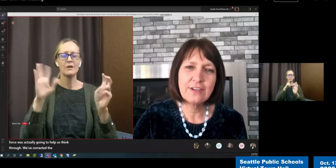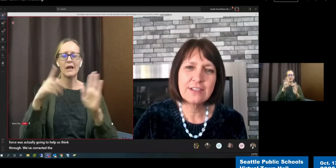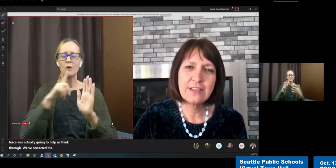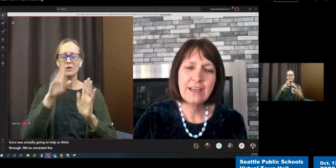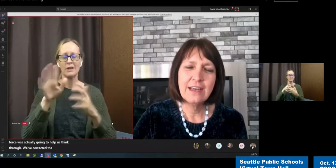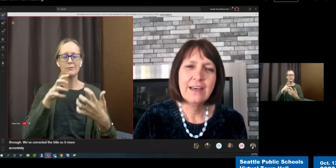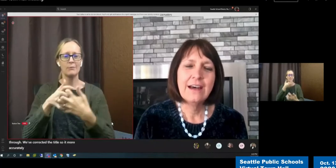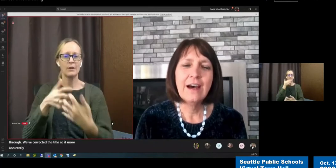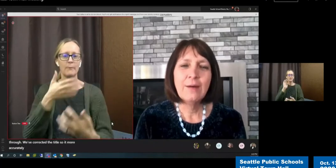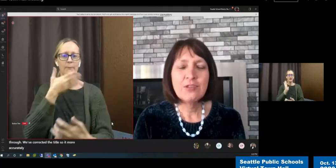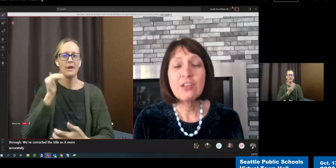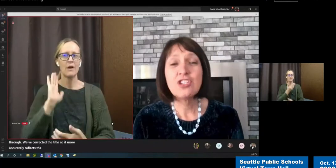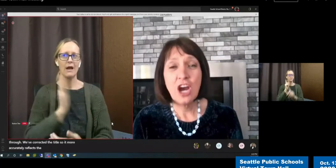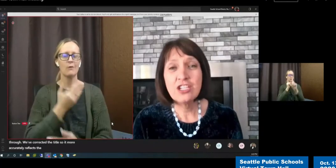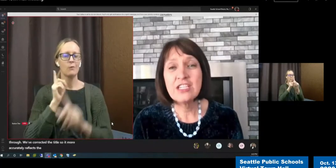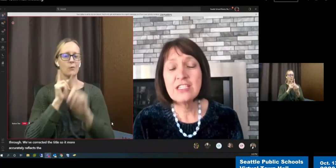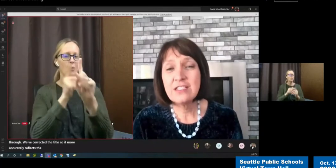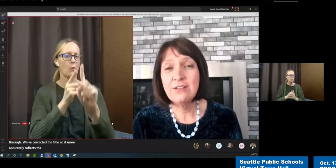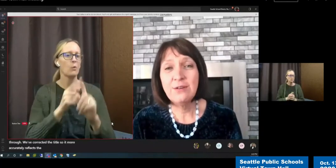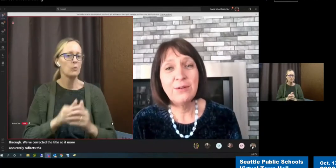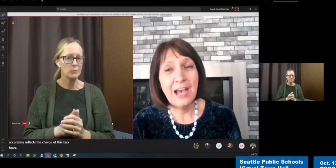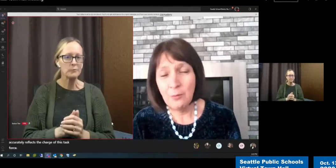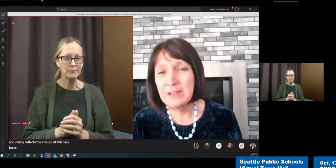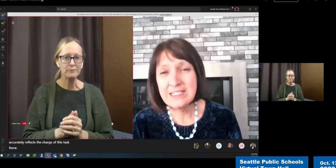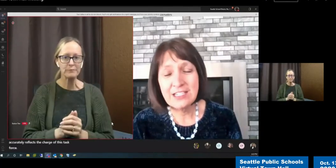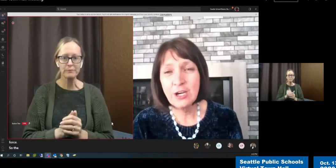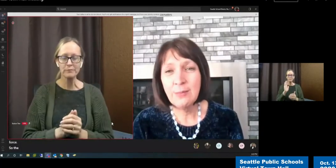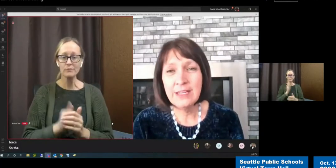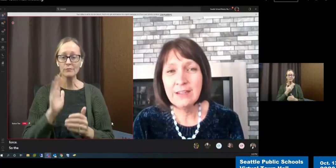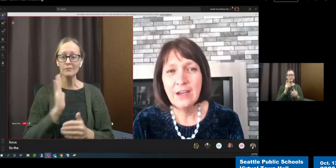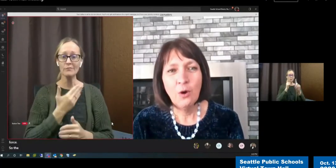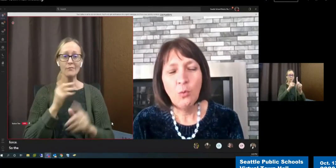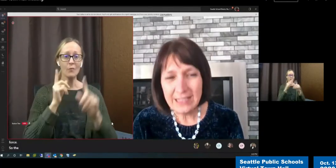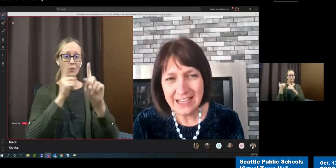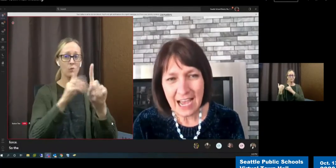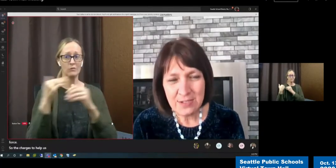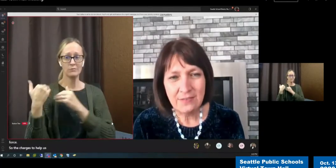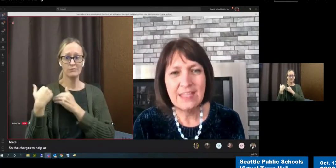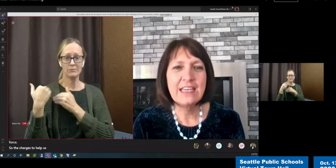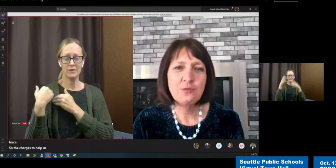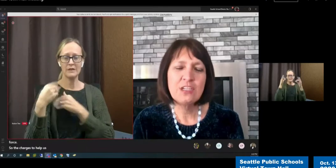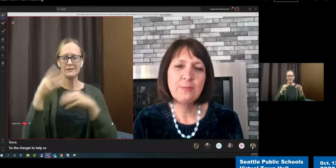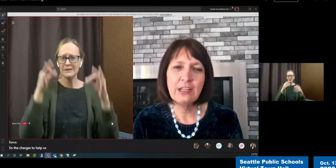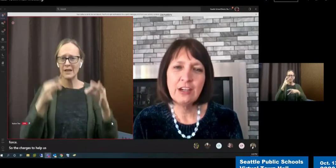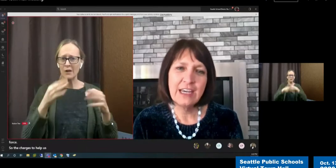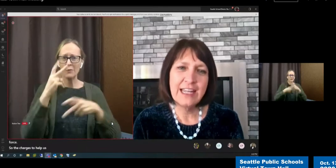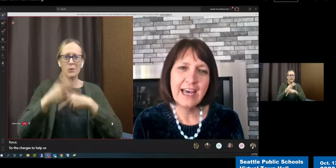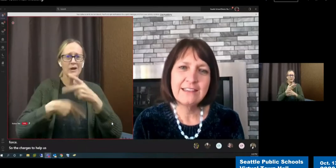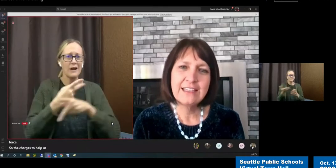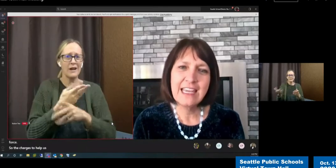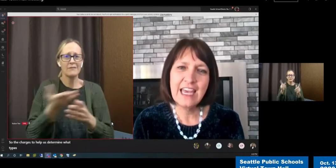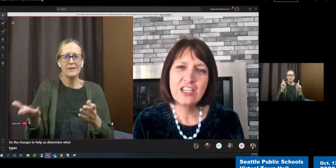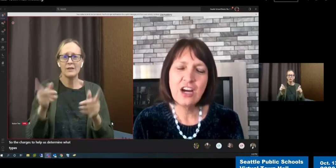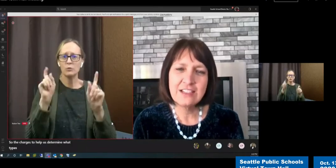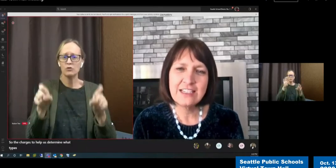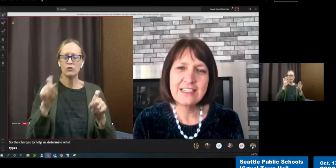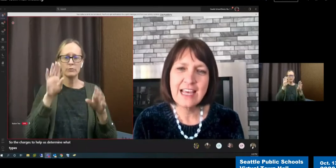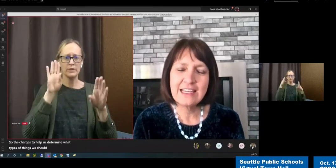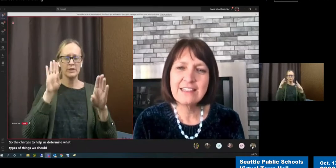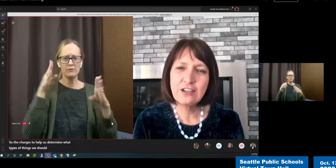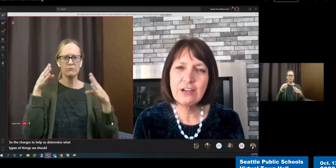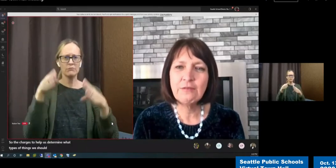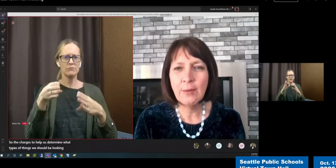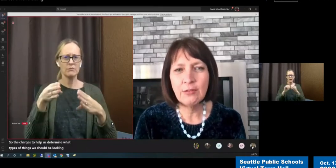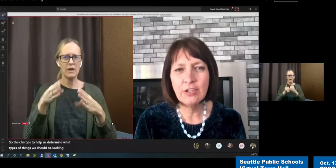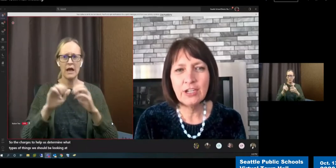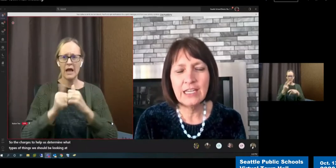force. So the charge is to help us determine what types of things we should be looking at to gauge our success